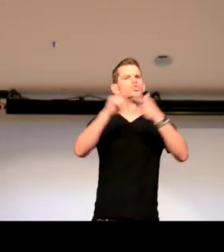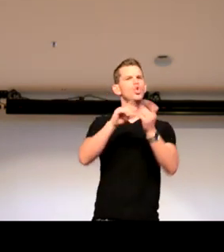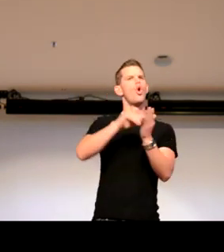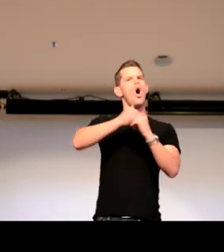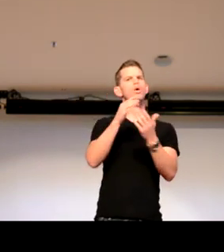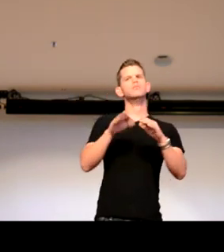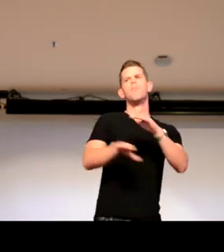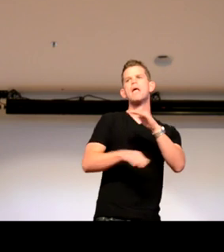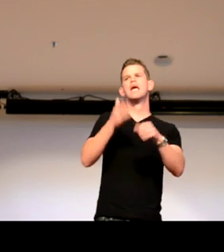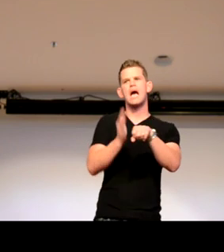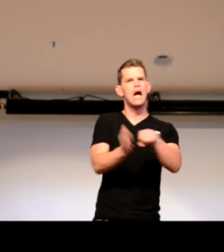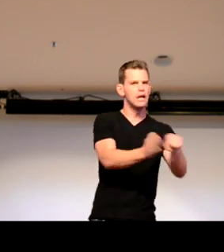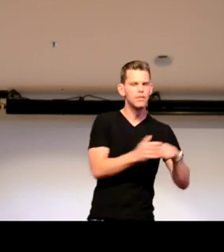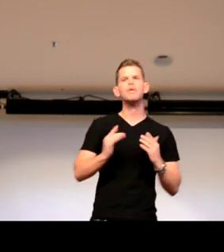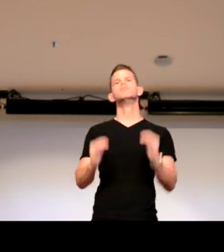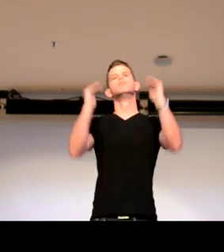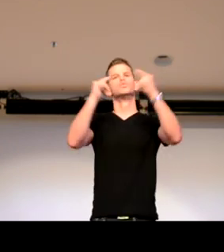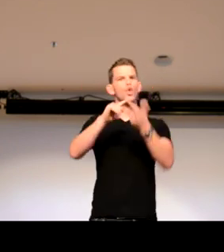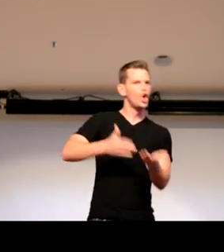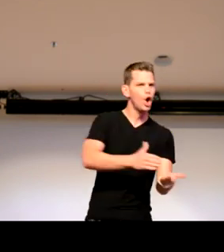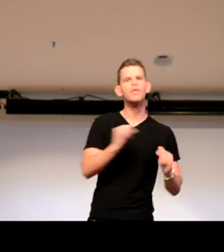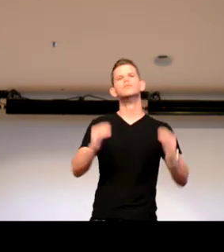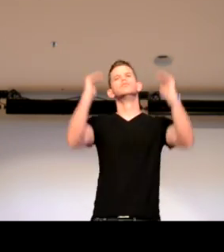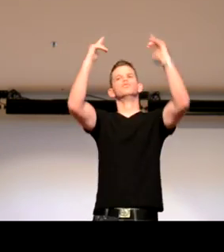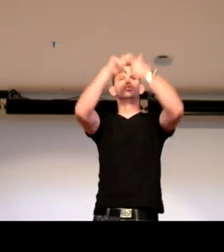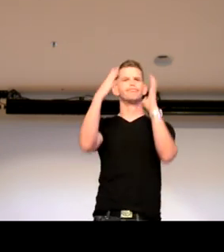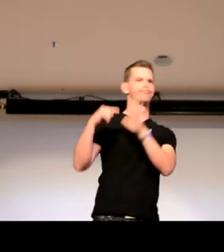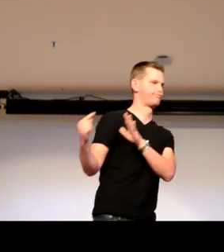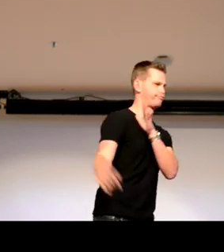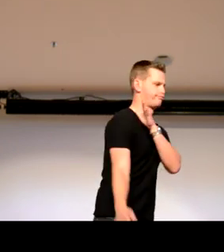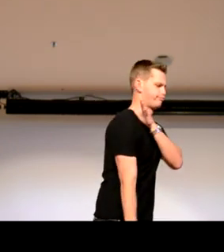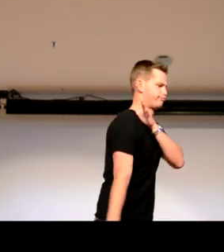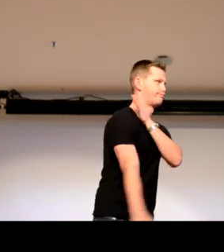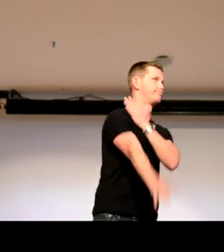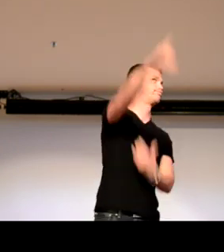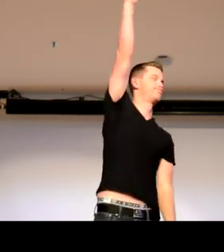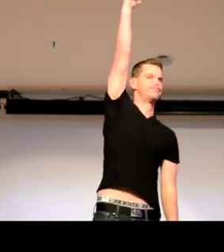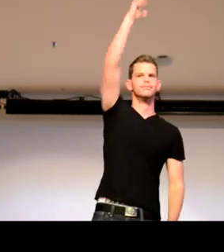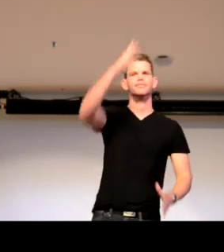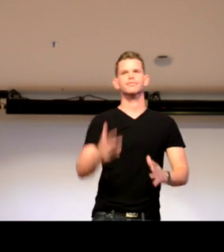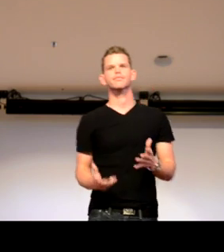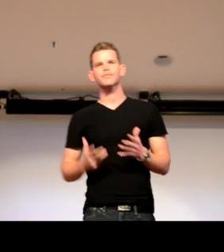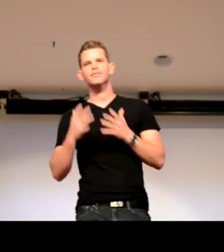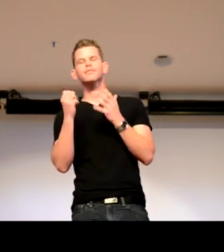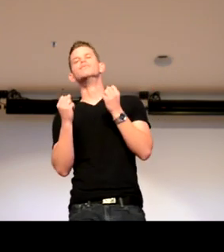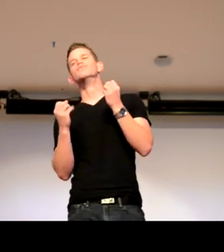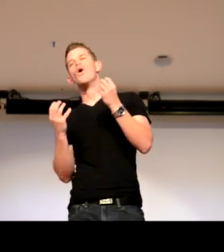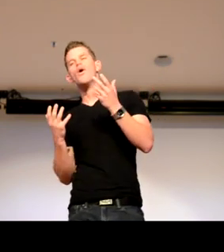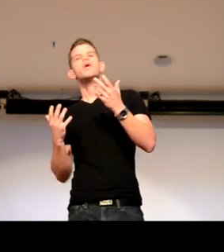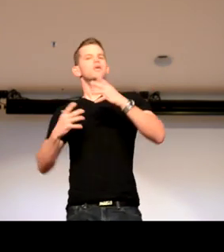know, the business, learning how to cut things, start, start cleaning and then cooking. And then, you know, try to work my way up.